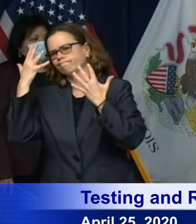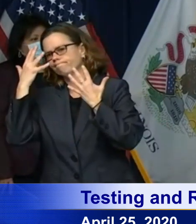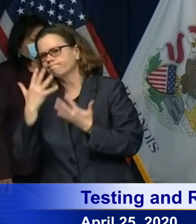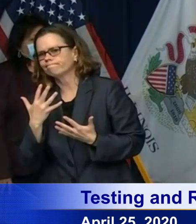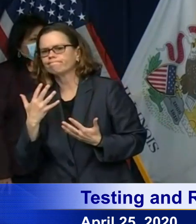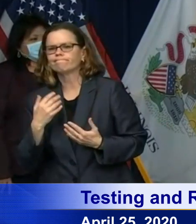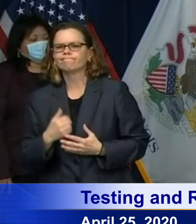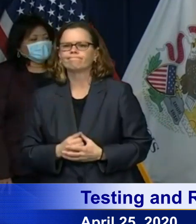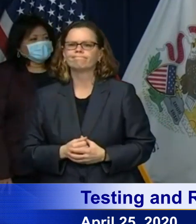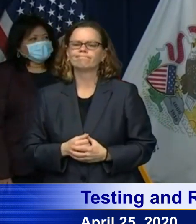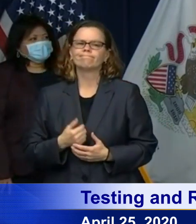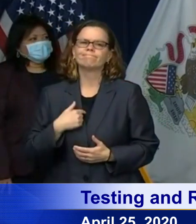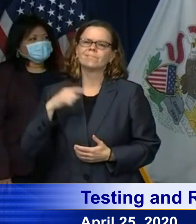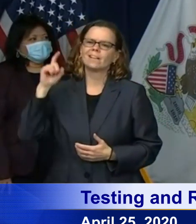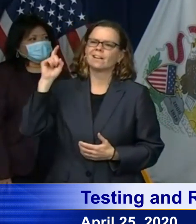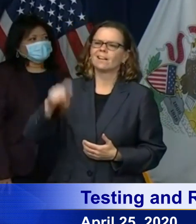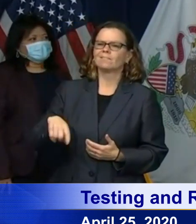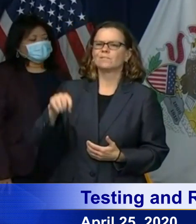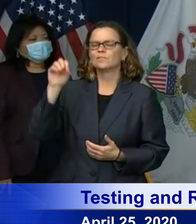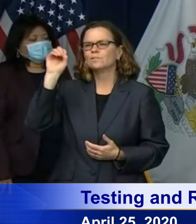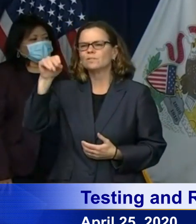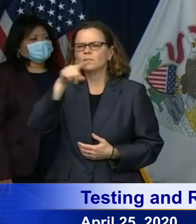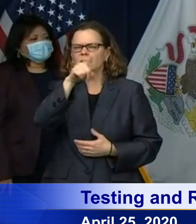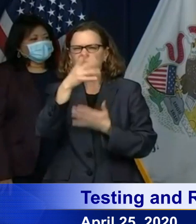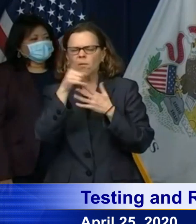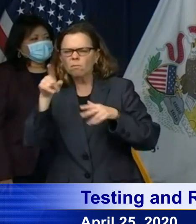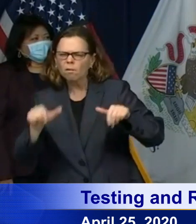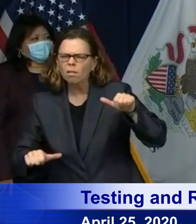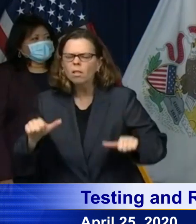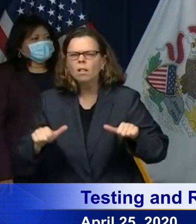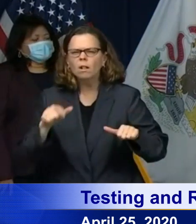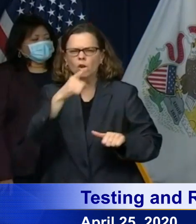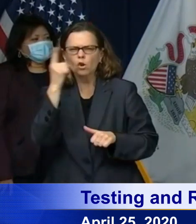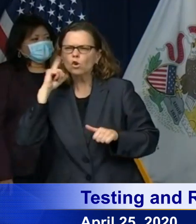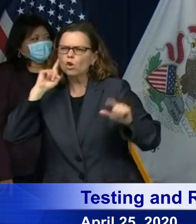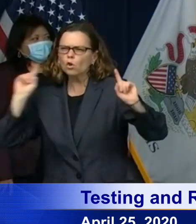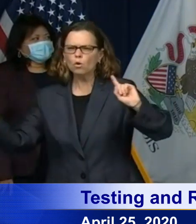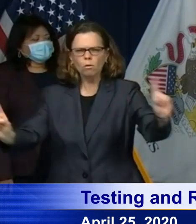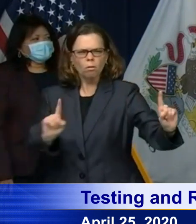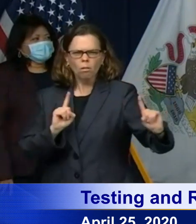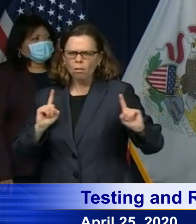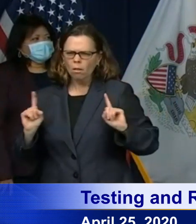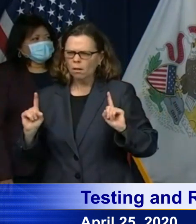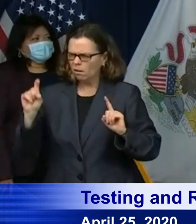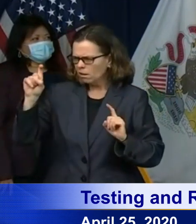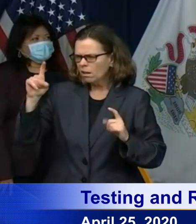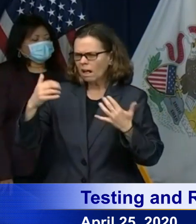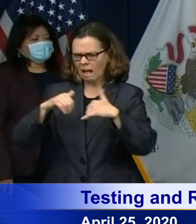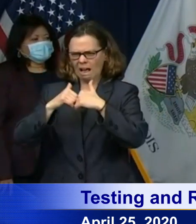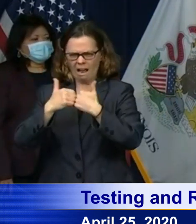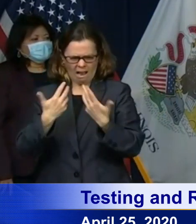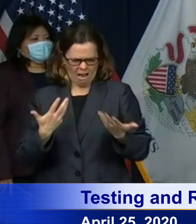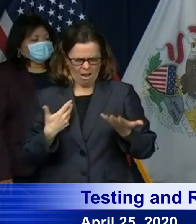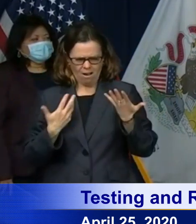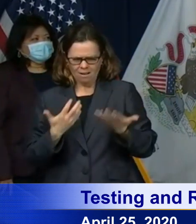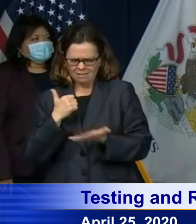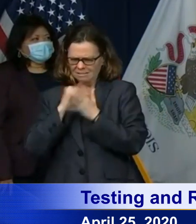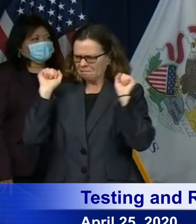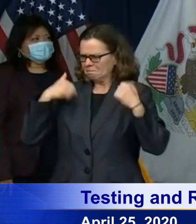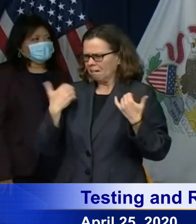of the myths rumors and general misinformation about how to protect yourself from covet 19. injecting